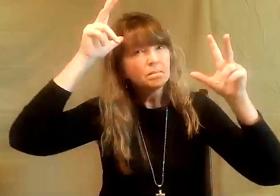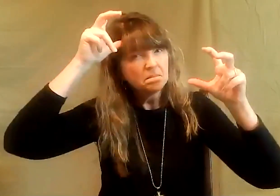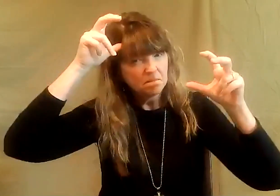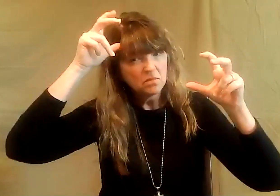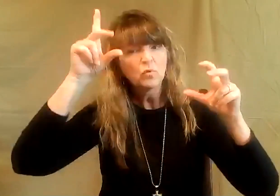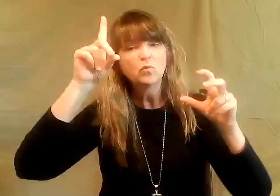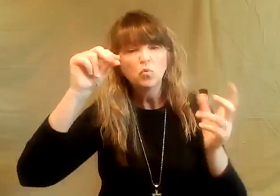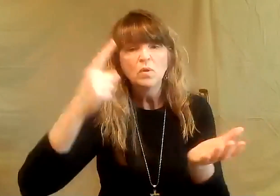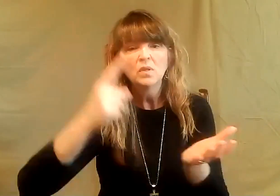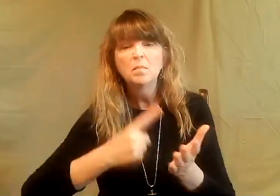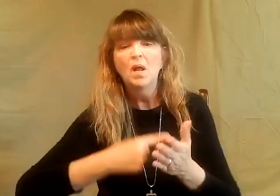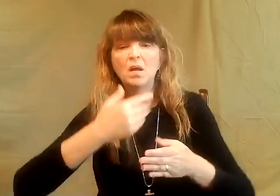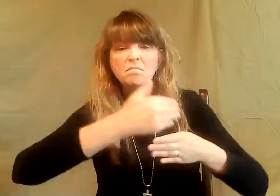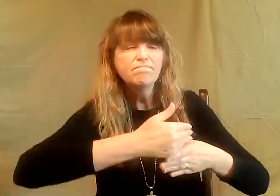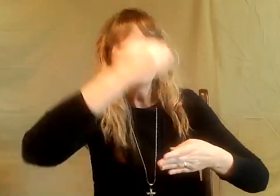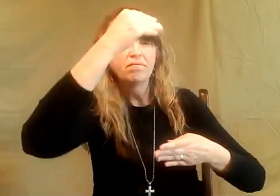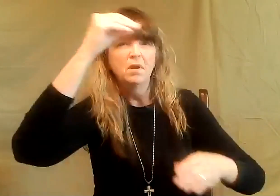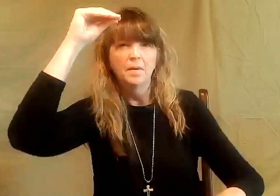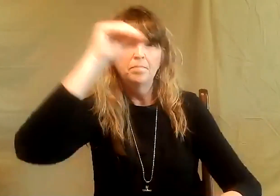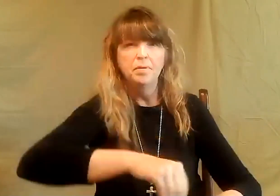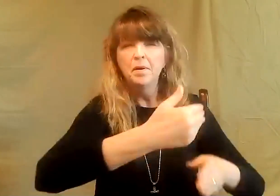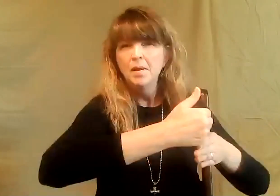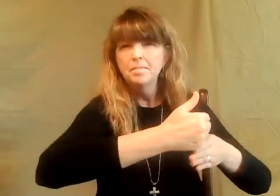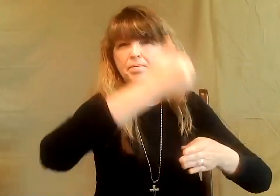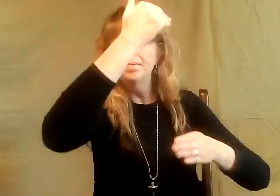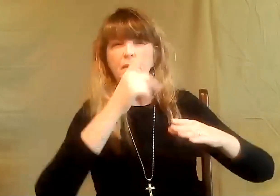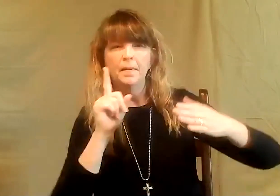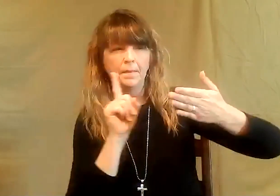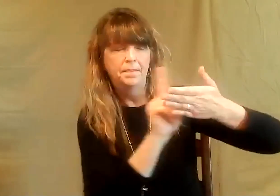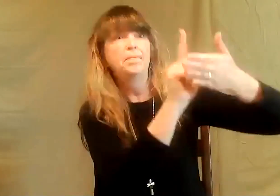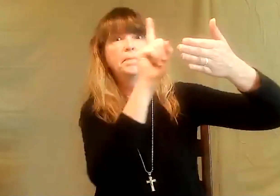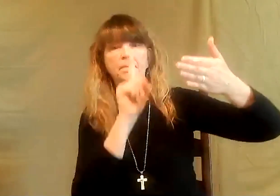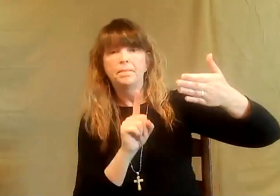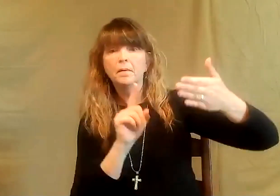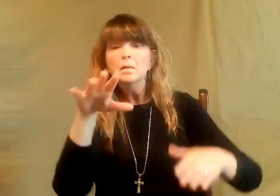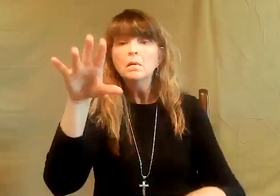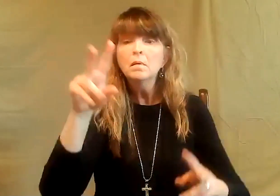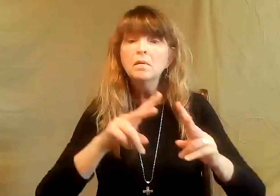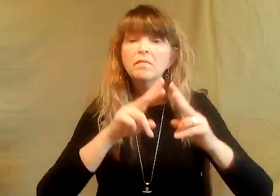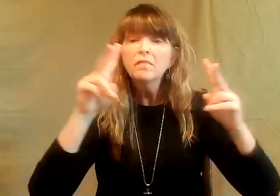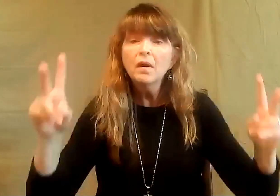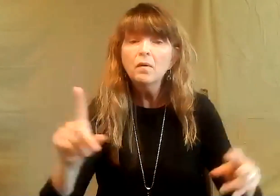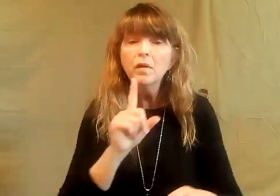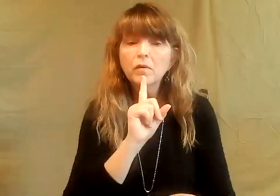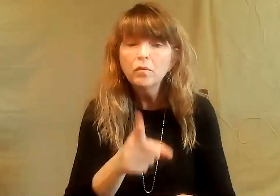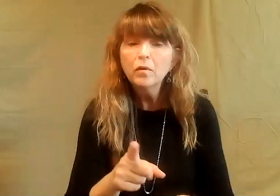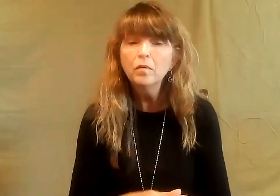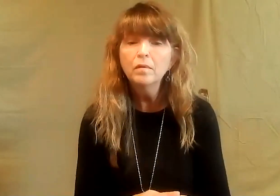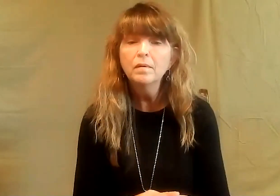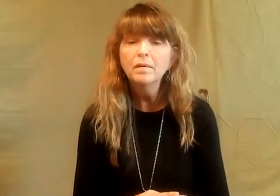Maybe some of you think, yeah, but, you know, the devil puts the walls in front of us. Well,